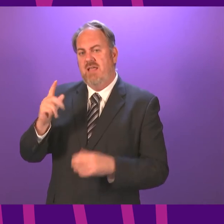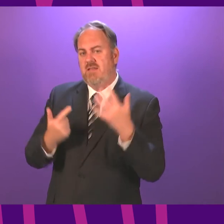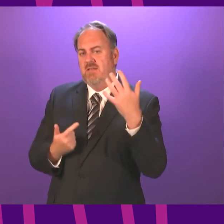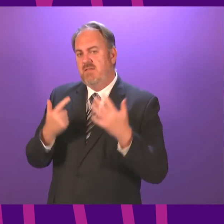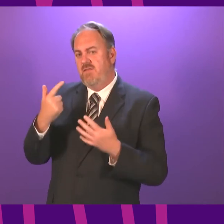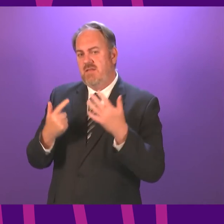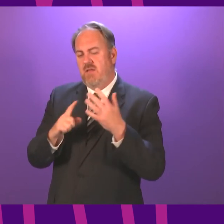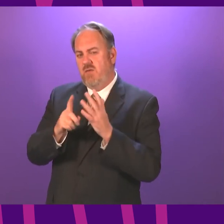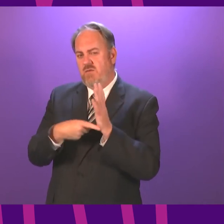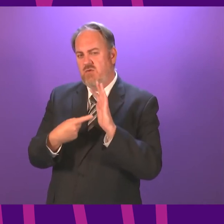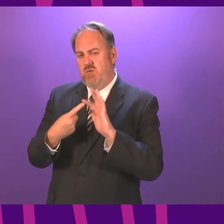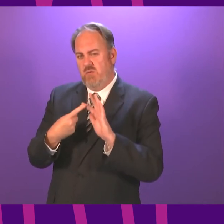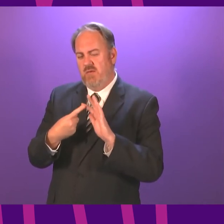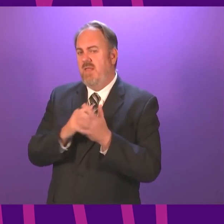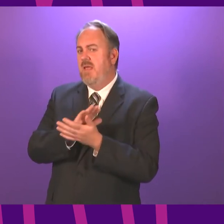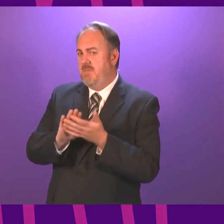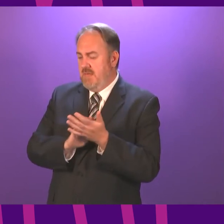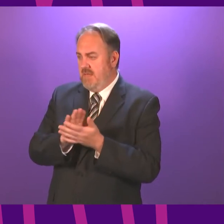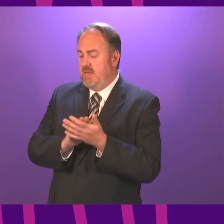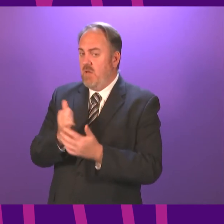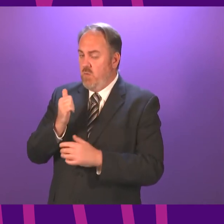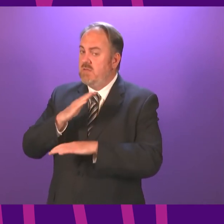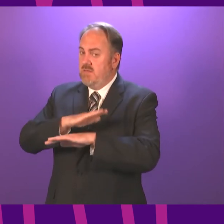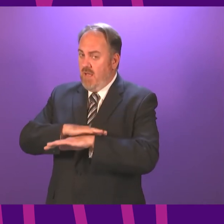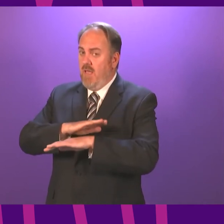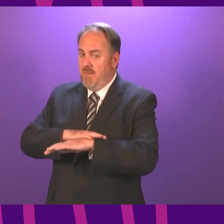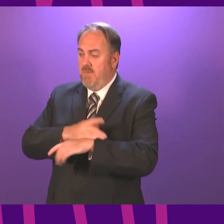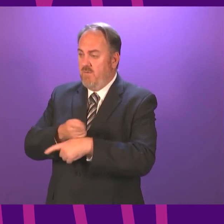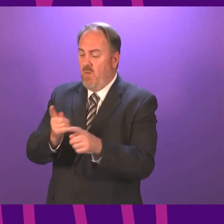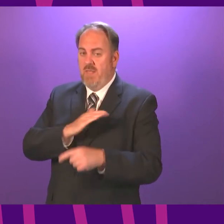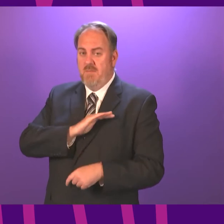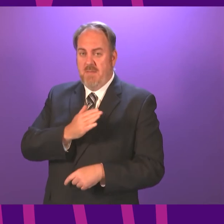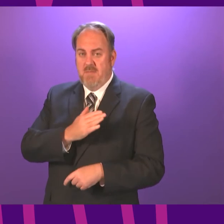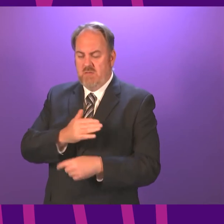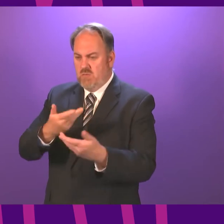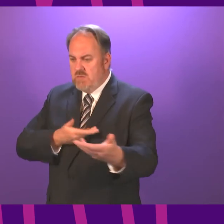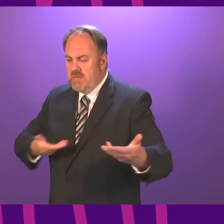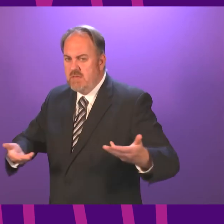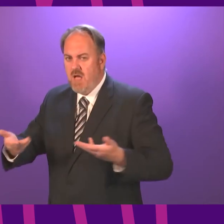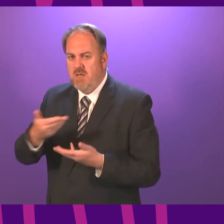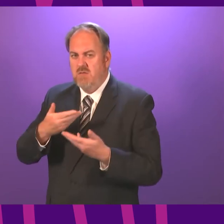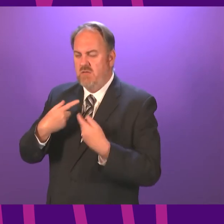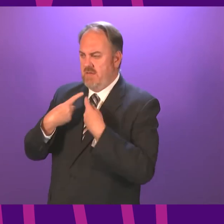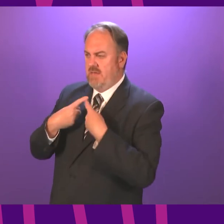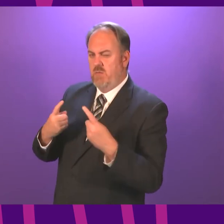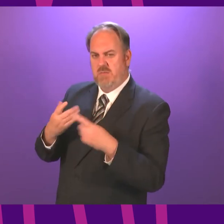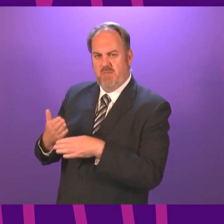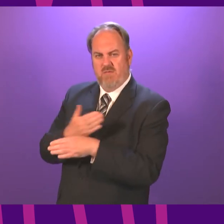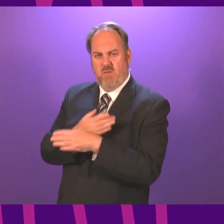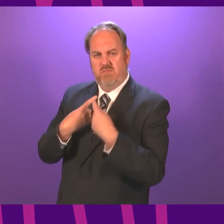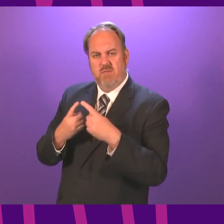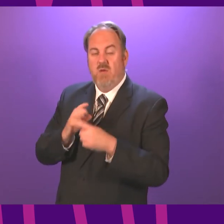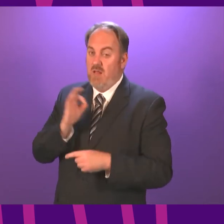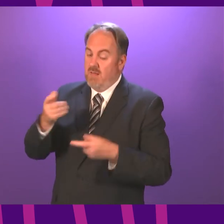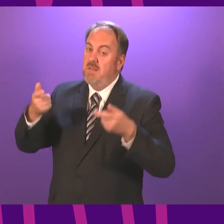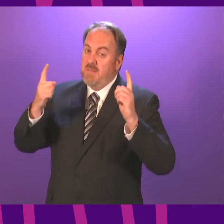a sitting day when there may have been an opportunity for members to scrutinise the decision in the Chamber. I would therefore ask the